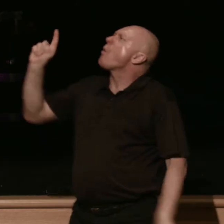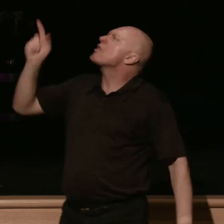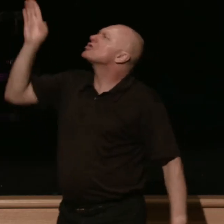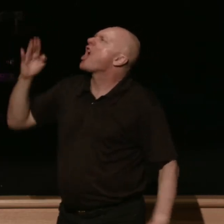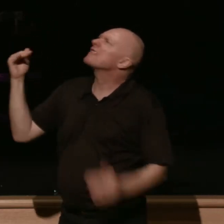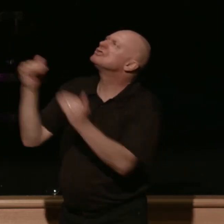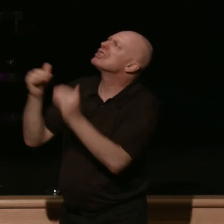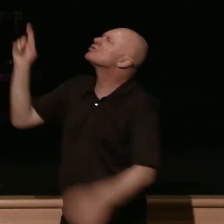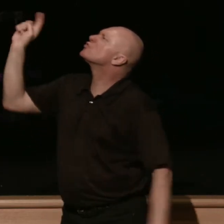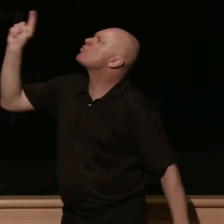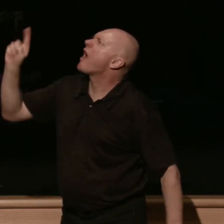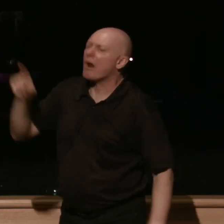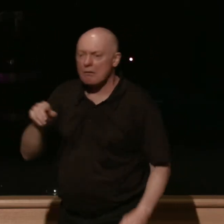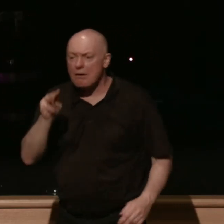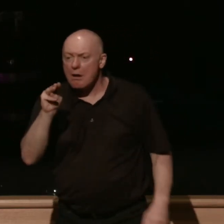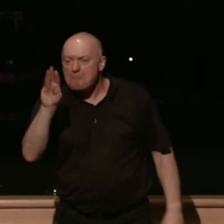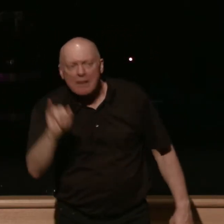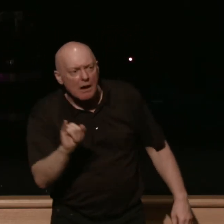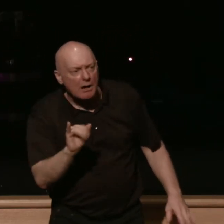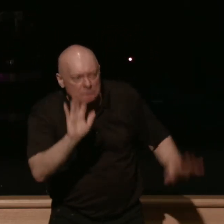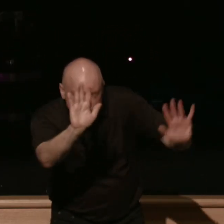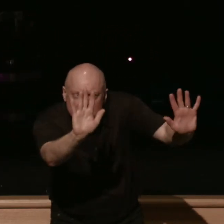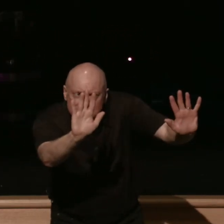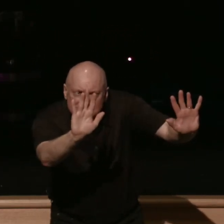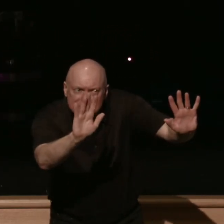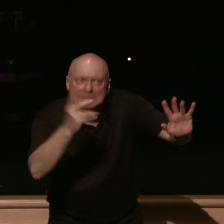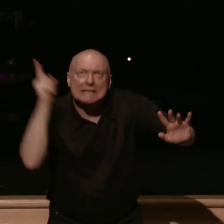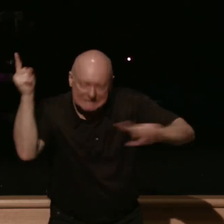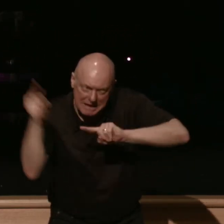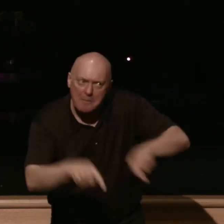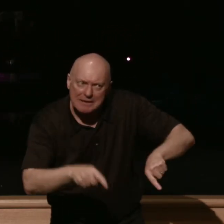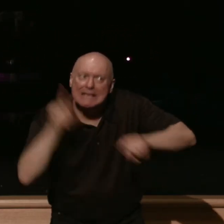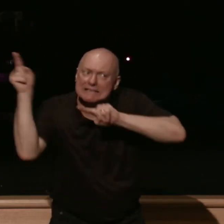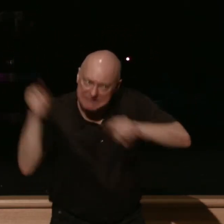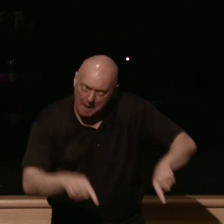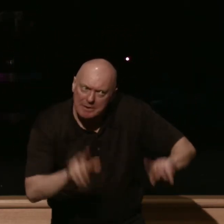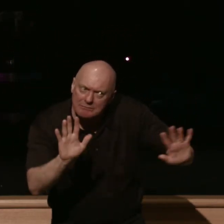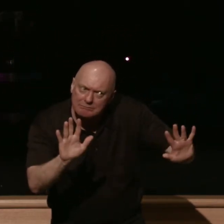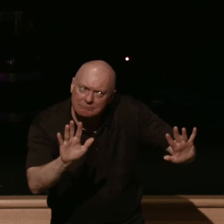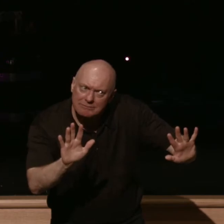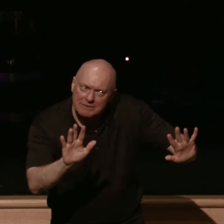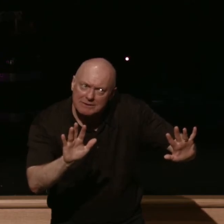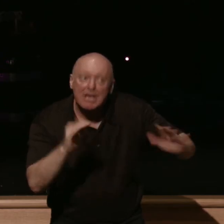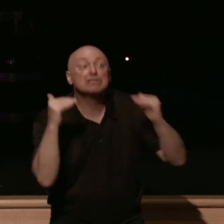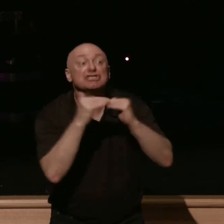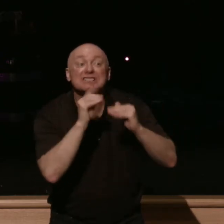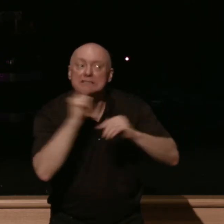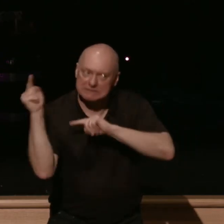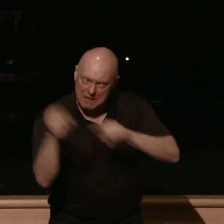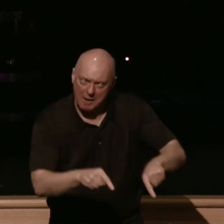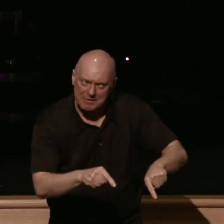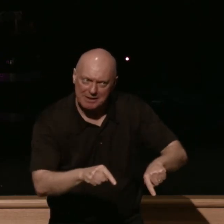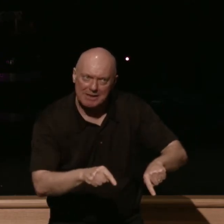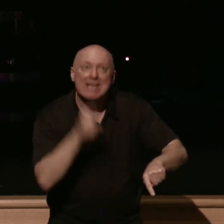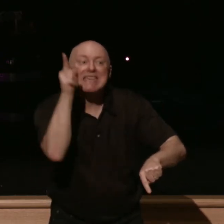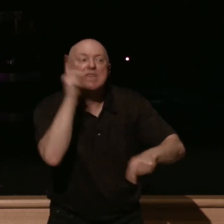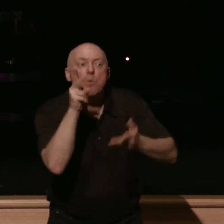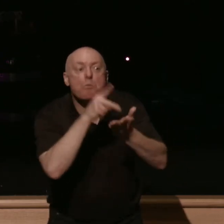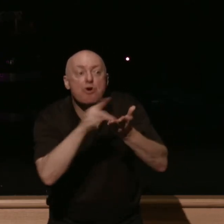and malachi responds he's coming he's coming he's coming justice is coming and he's going to purify he's going to come